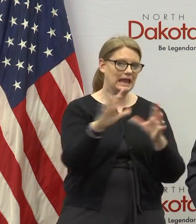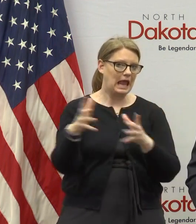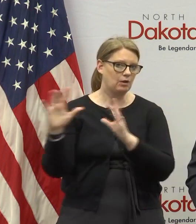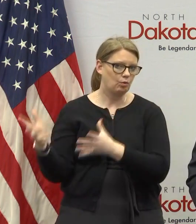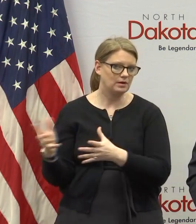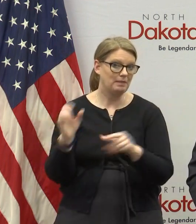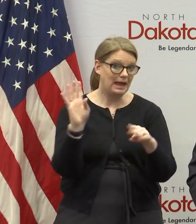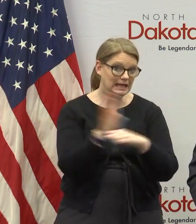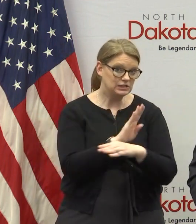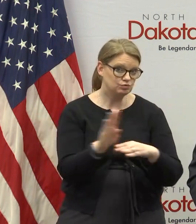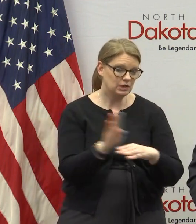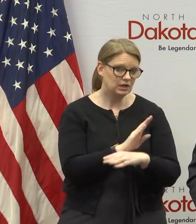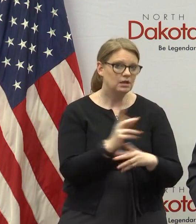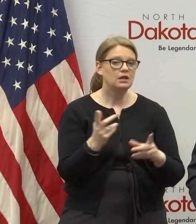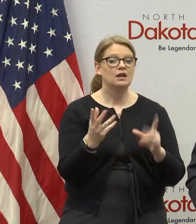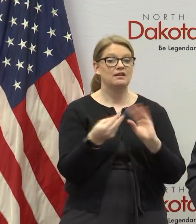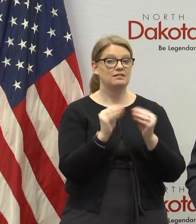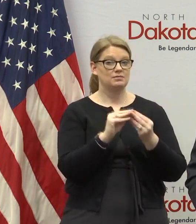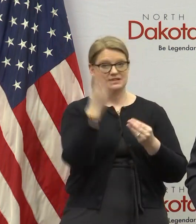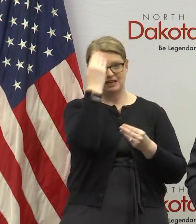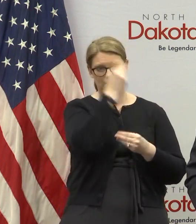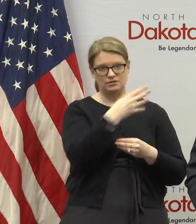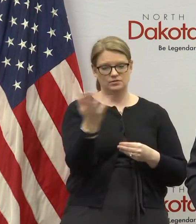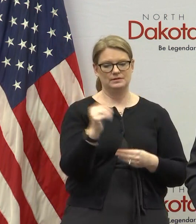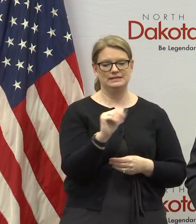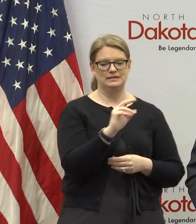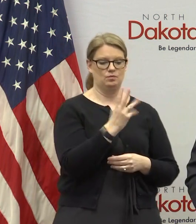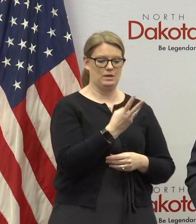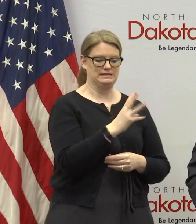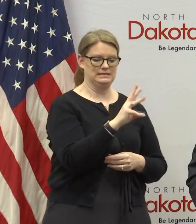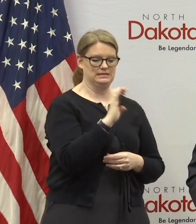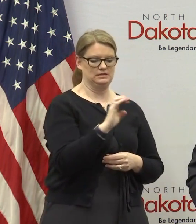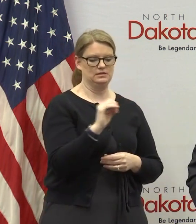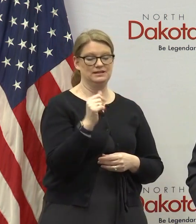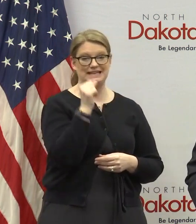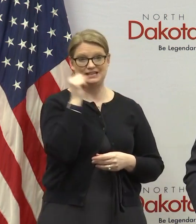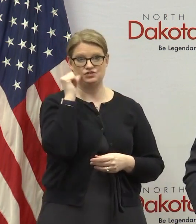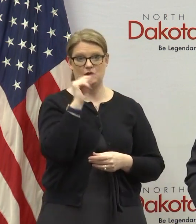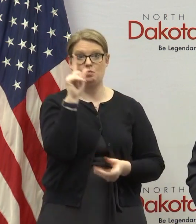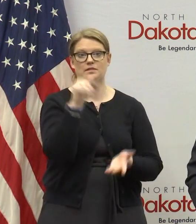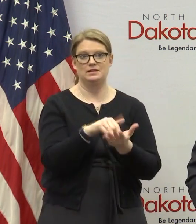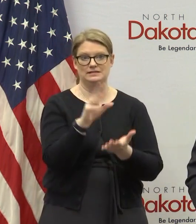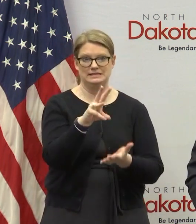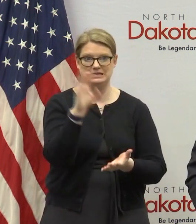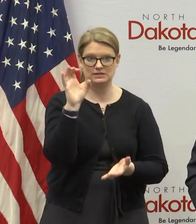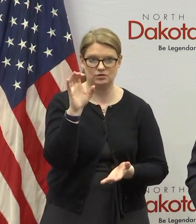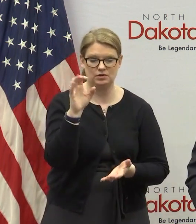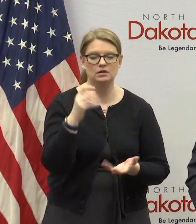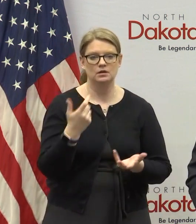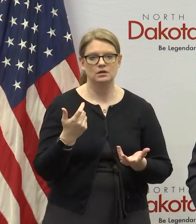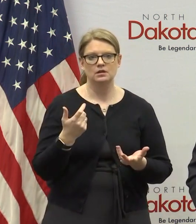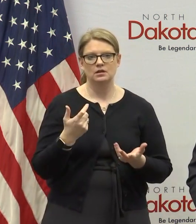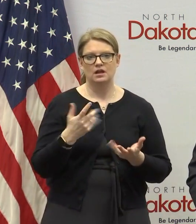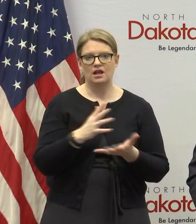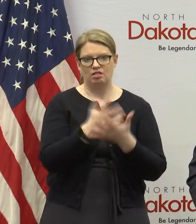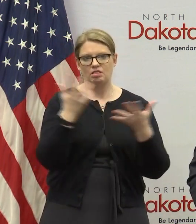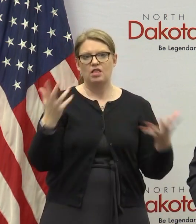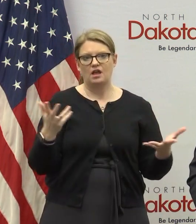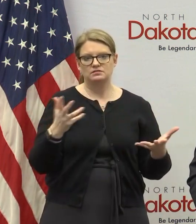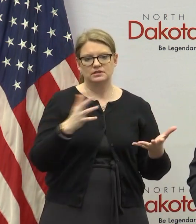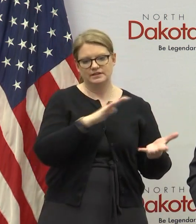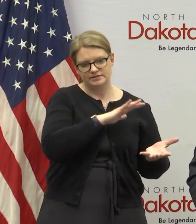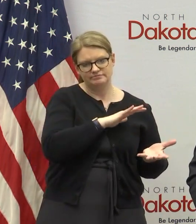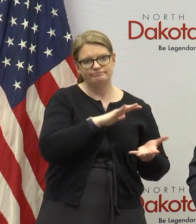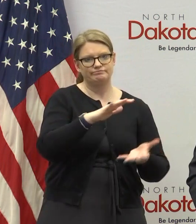uh in this uh the numbers that i shared earlier 600 on wednesday 1600 yesterday uh the the whole wave of those is coming